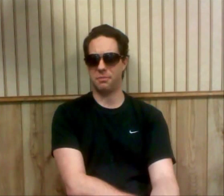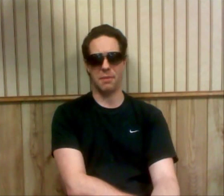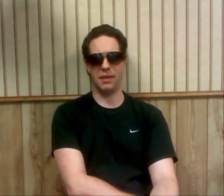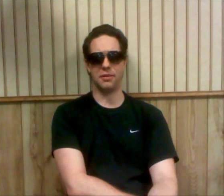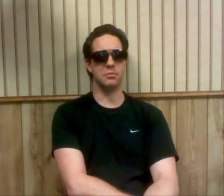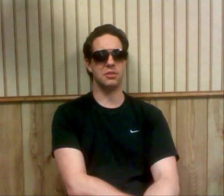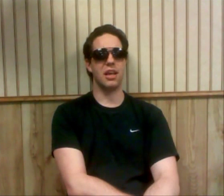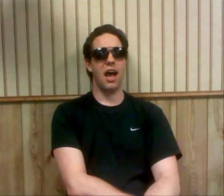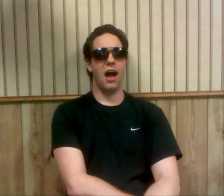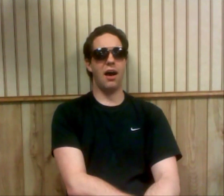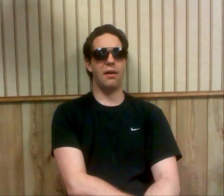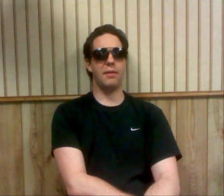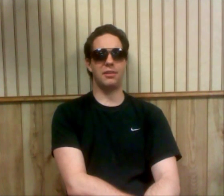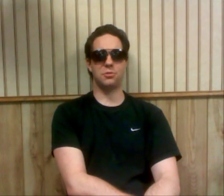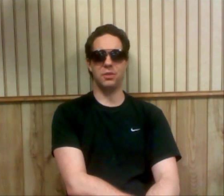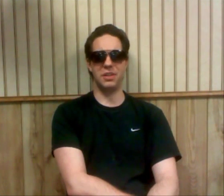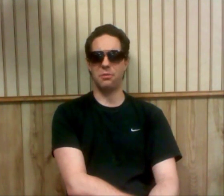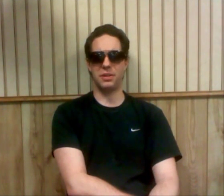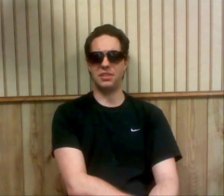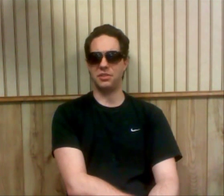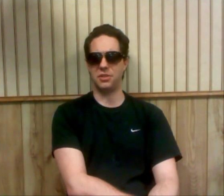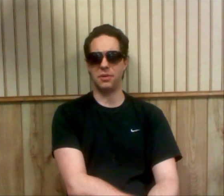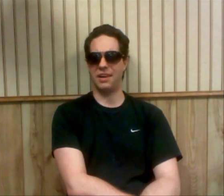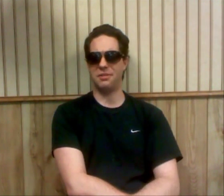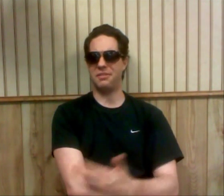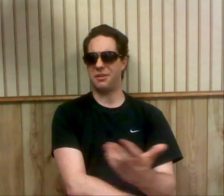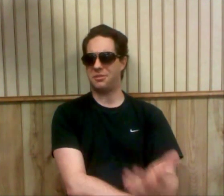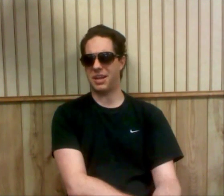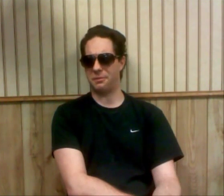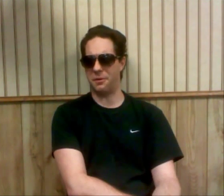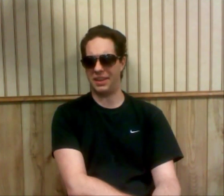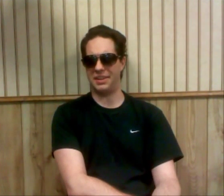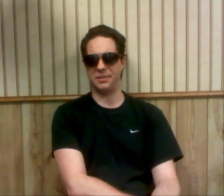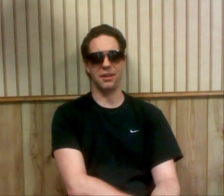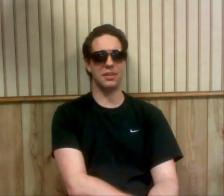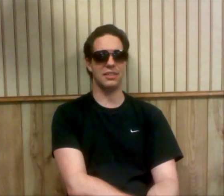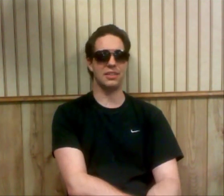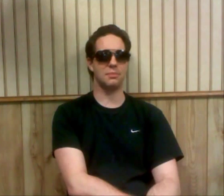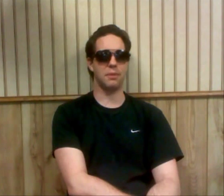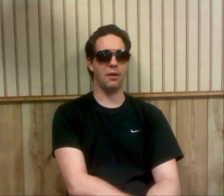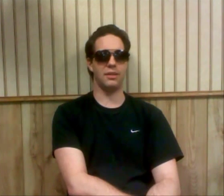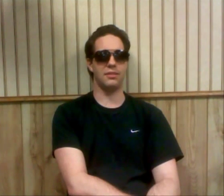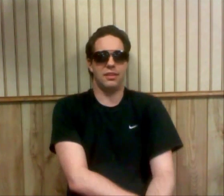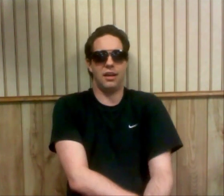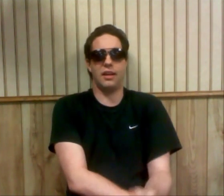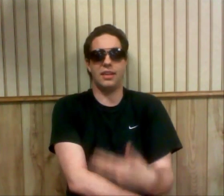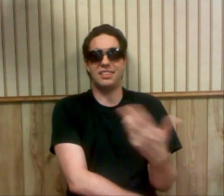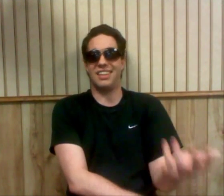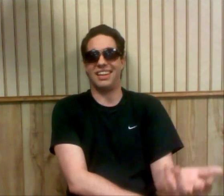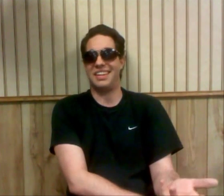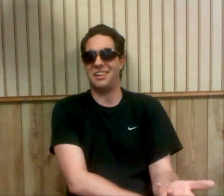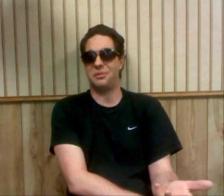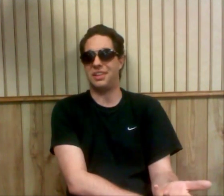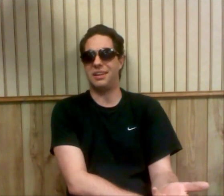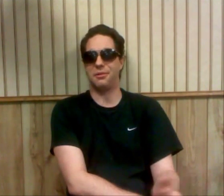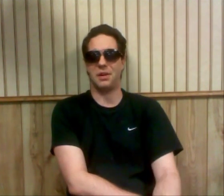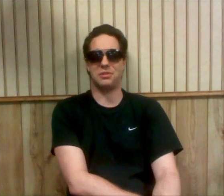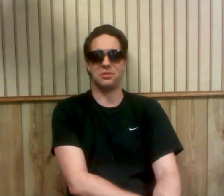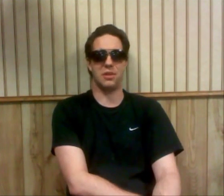momentums. And there's really no reason to do it. I don't even understand why they do it unless it's like an ego thing where the wrestlers are like,